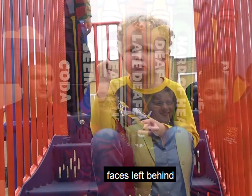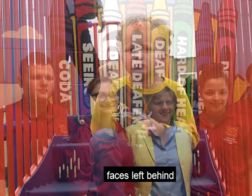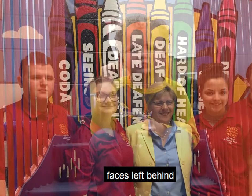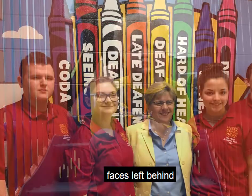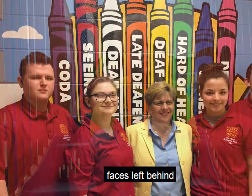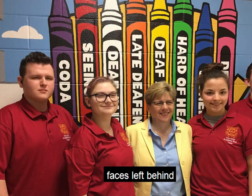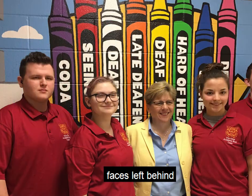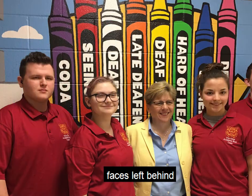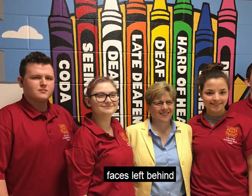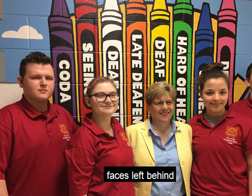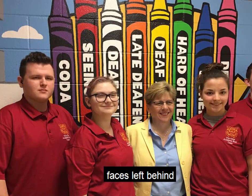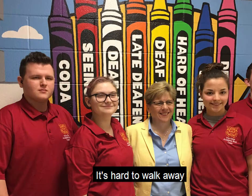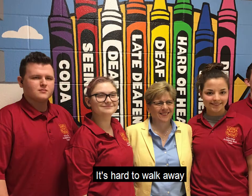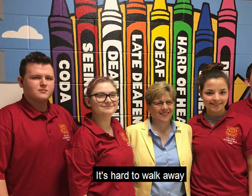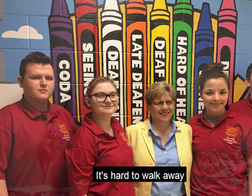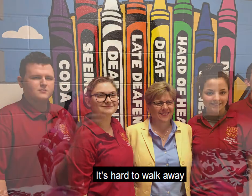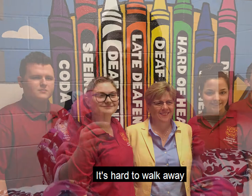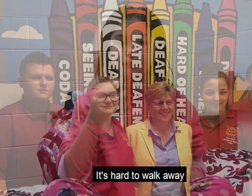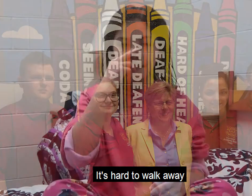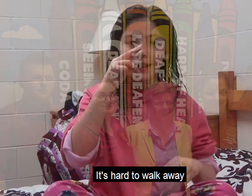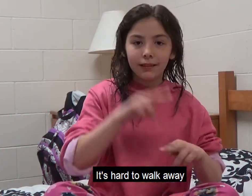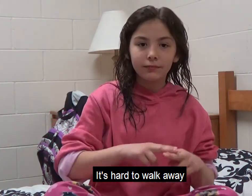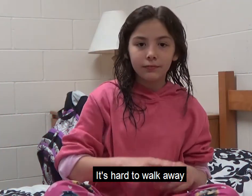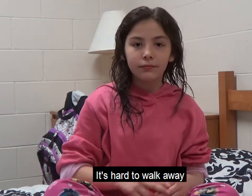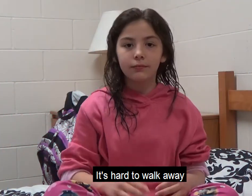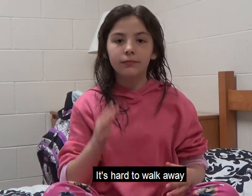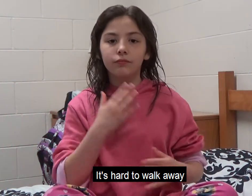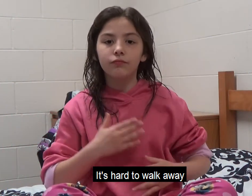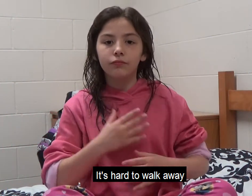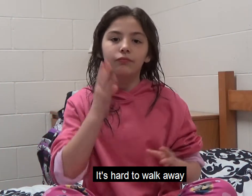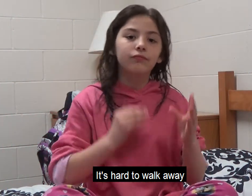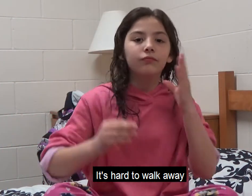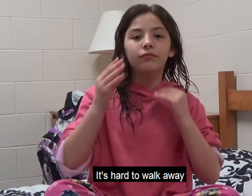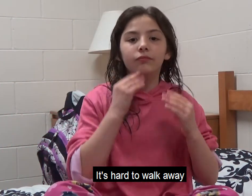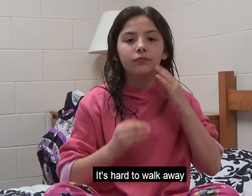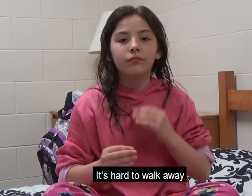Our ending We It's hard to walk away